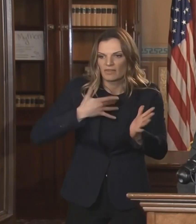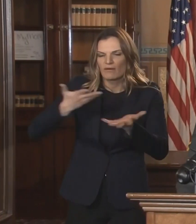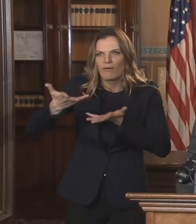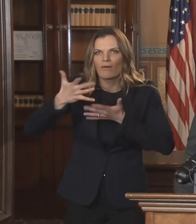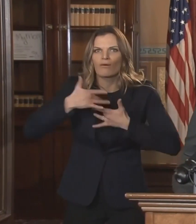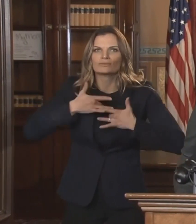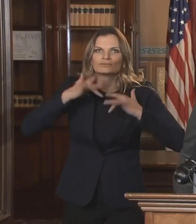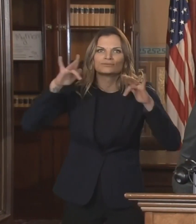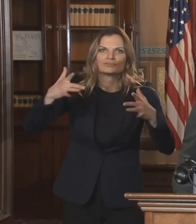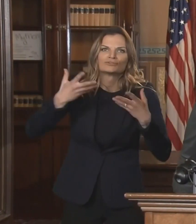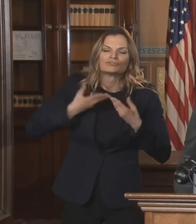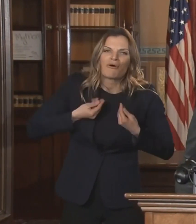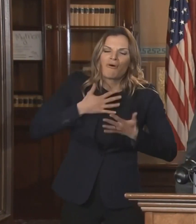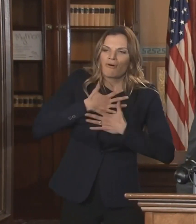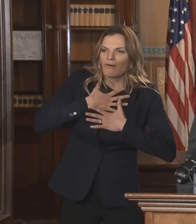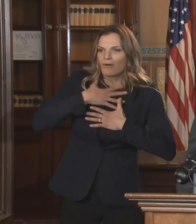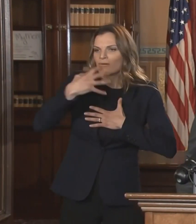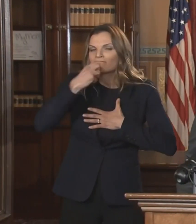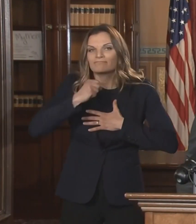do our part.